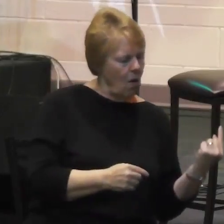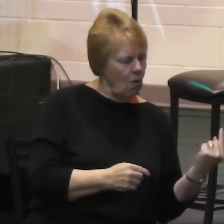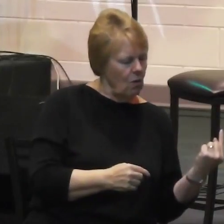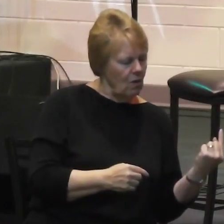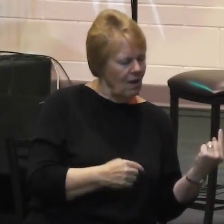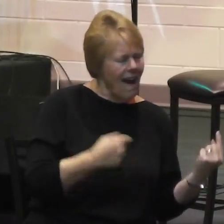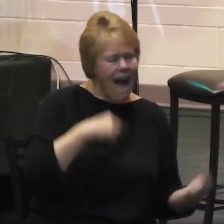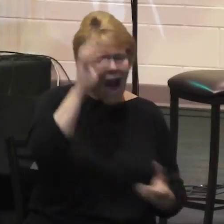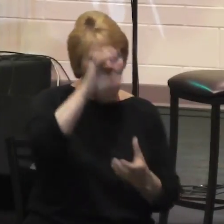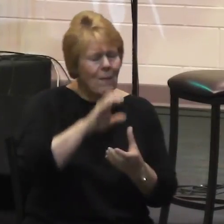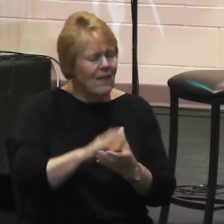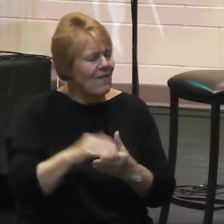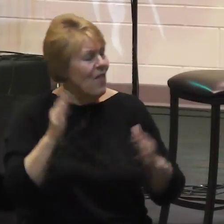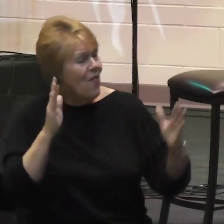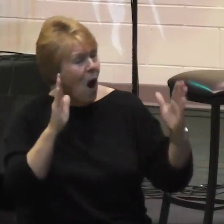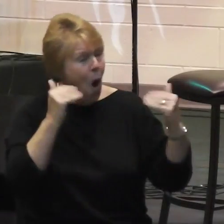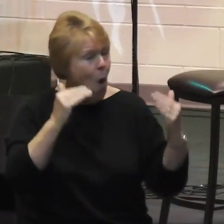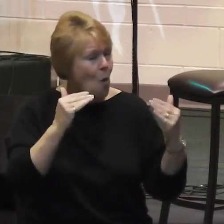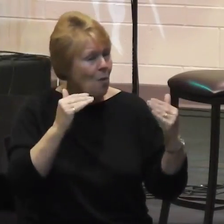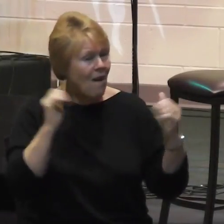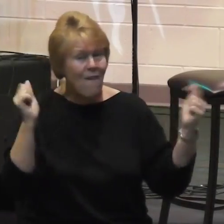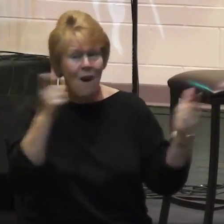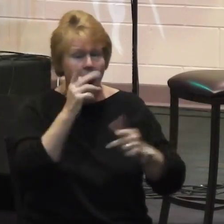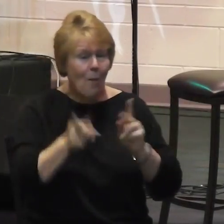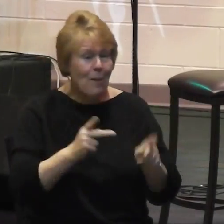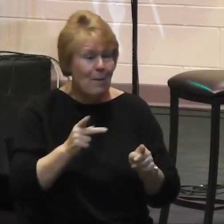is sitting in the pews.